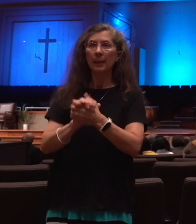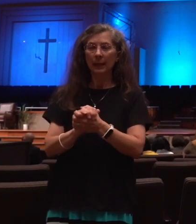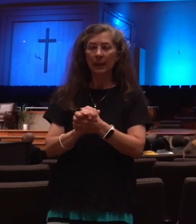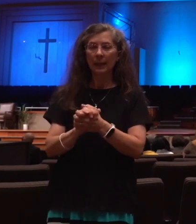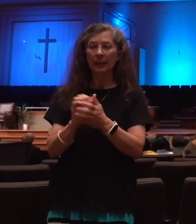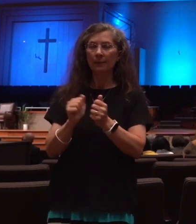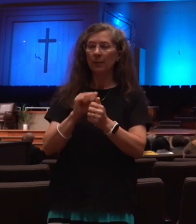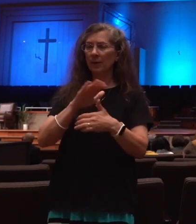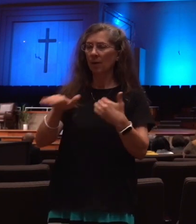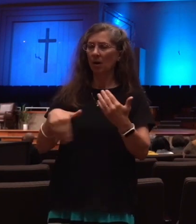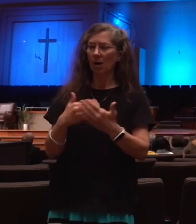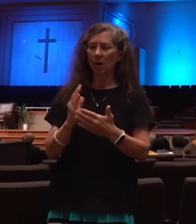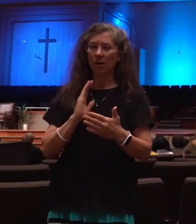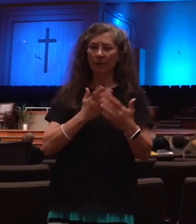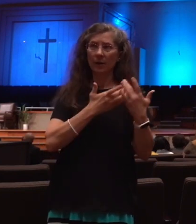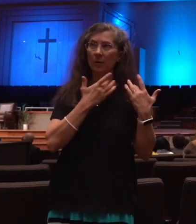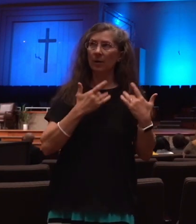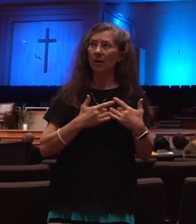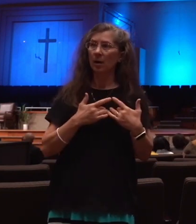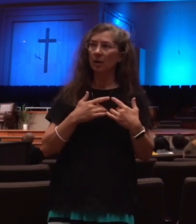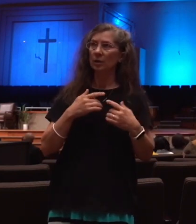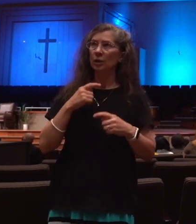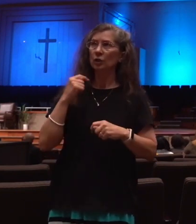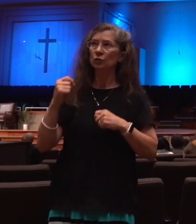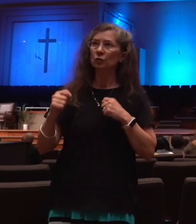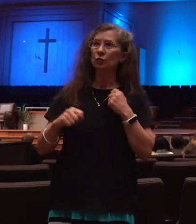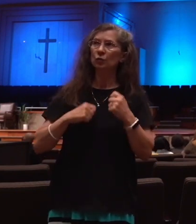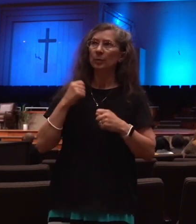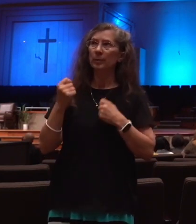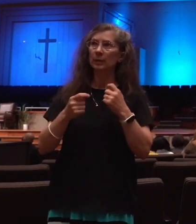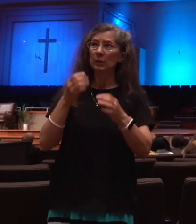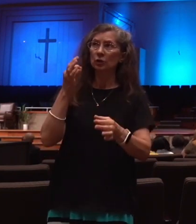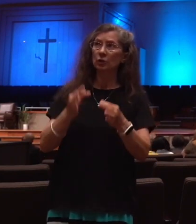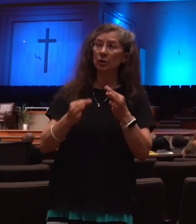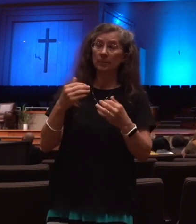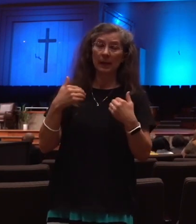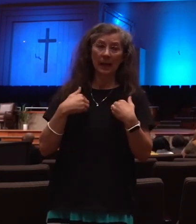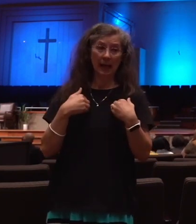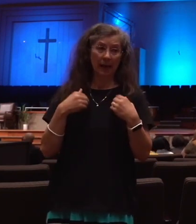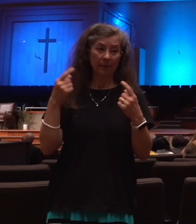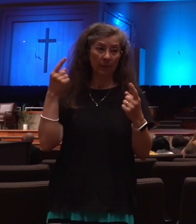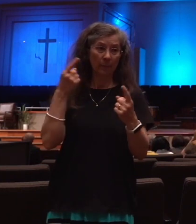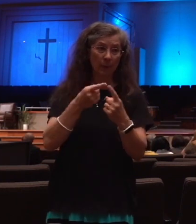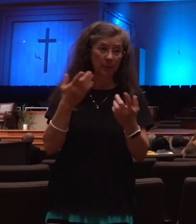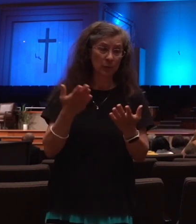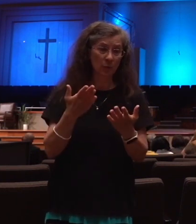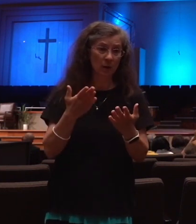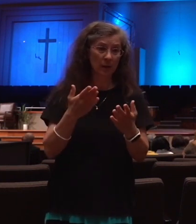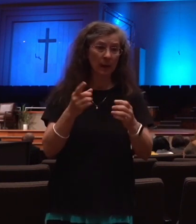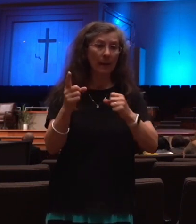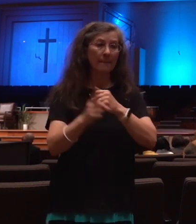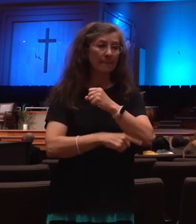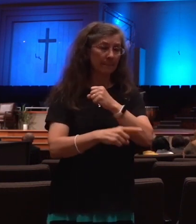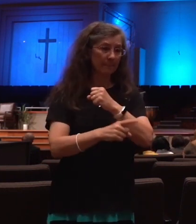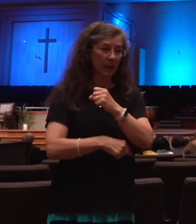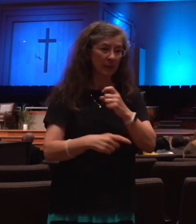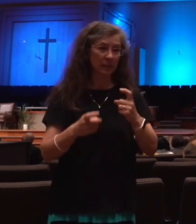that the tribulation judgments of God serve a dual purpose, to punish hardened sinners and to move others to repentance